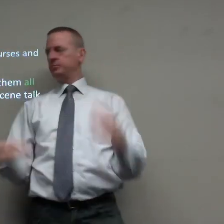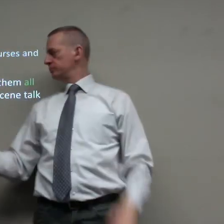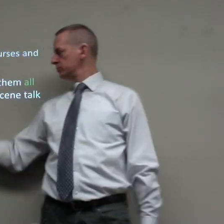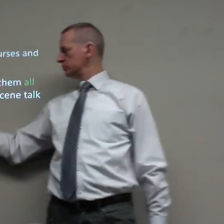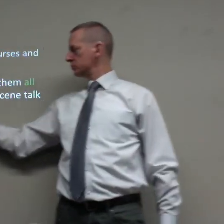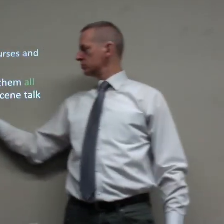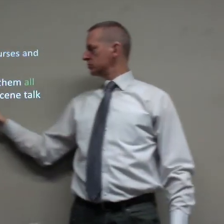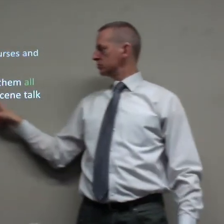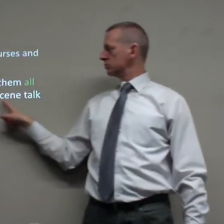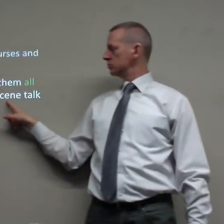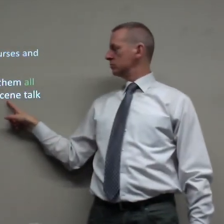is a theme talk